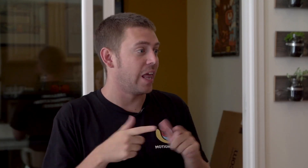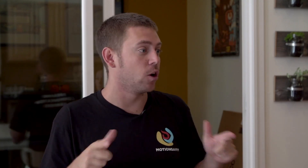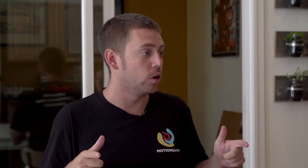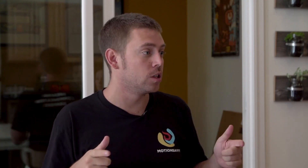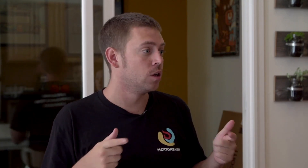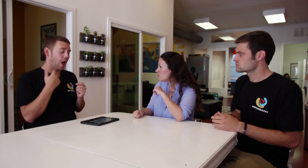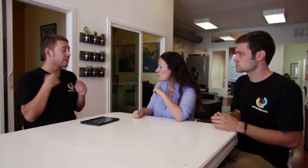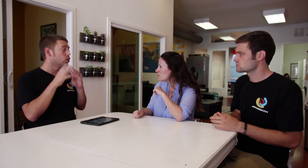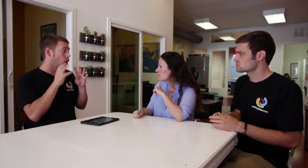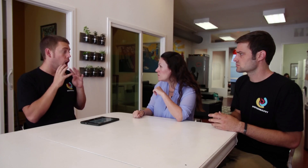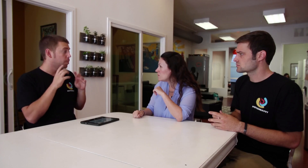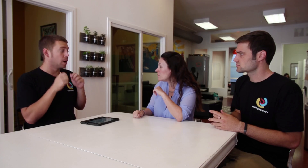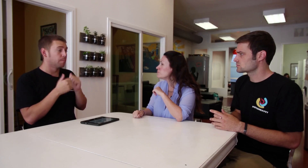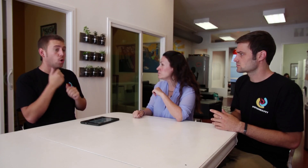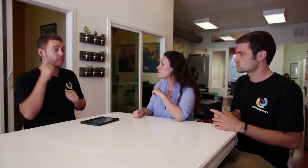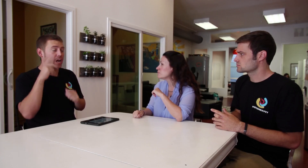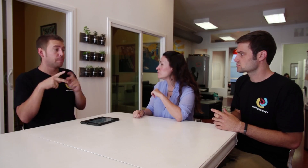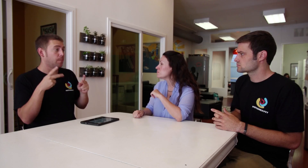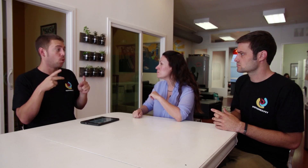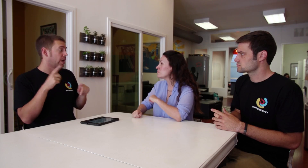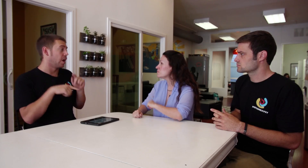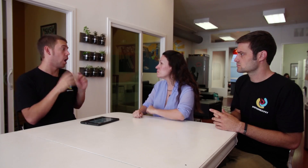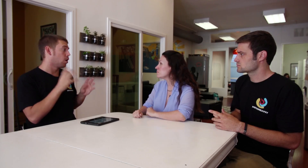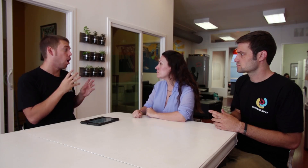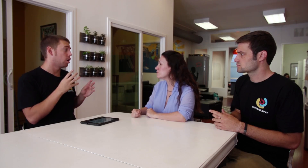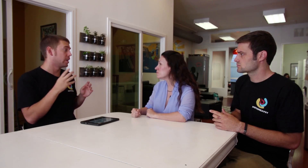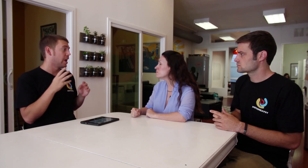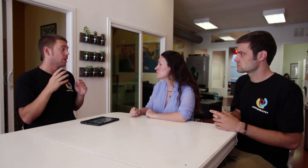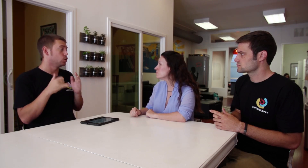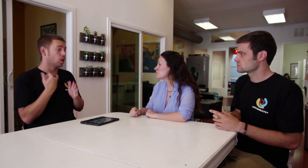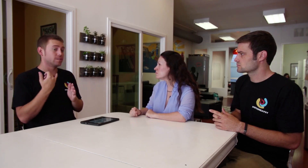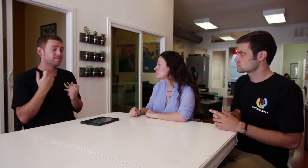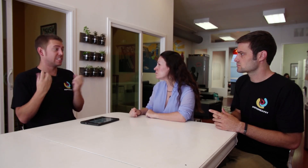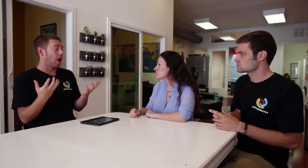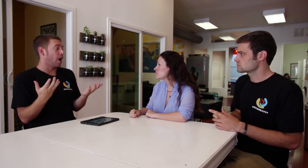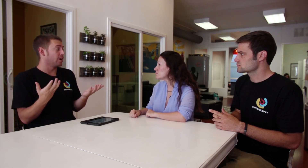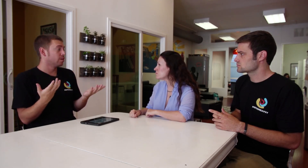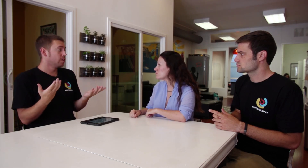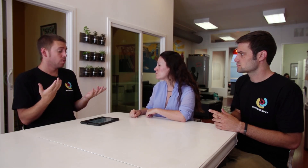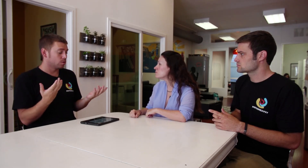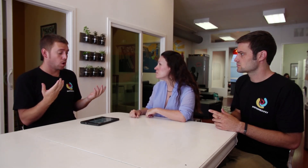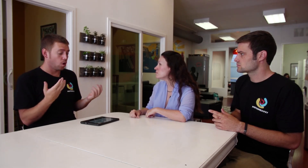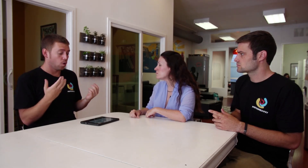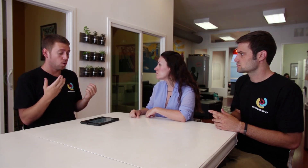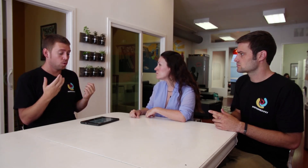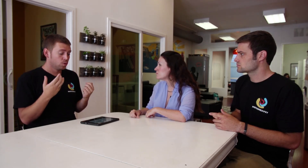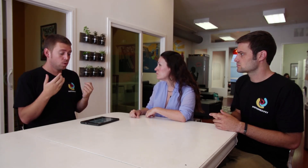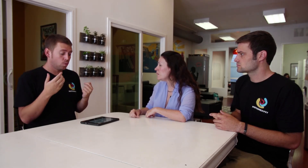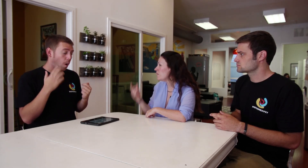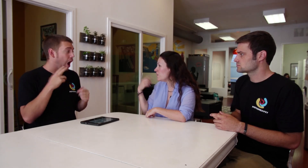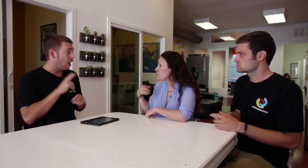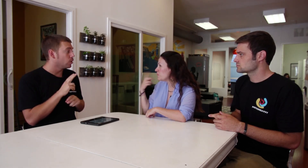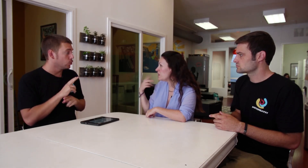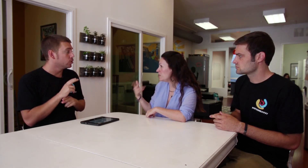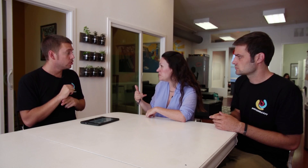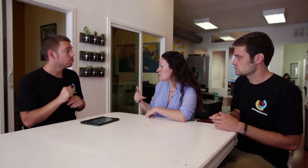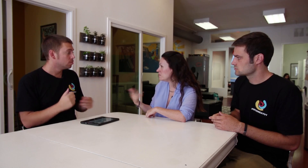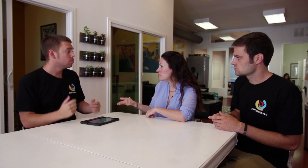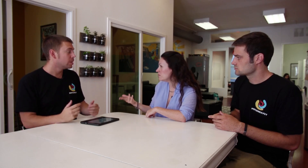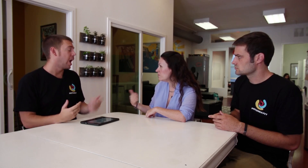language. I can talk, but most deaf people cannot talk. They just sign. And then they read lips and...